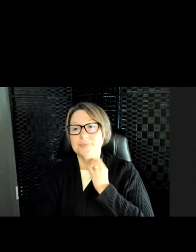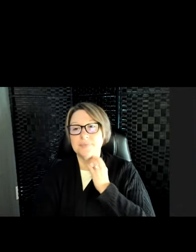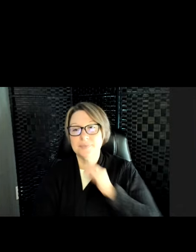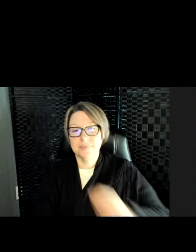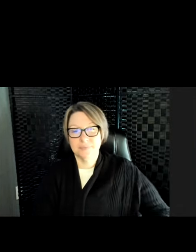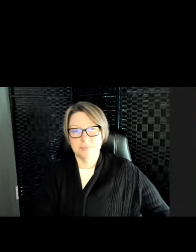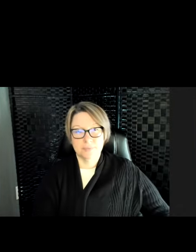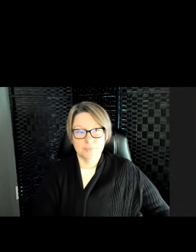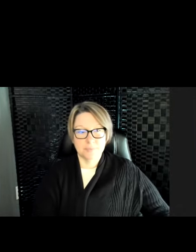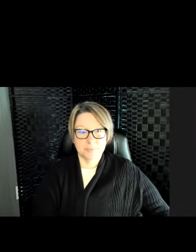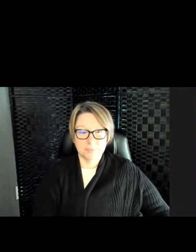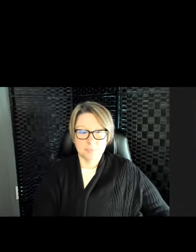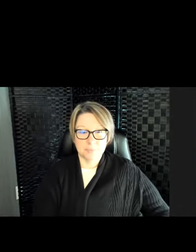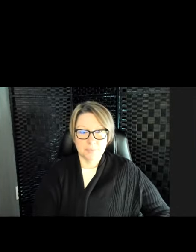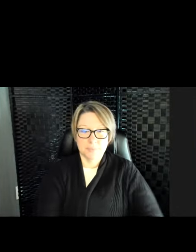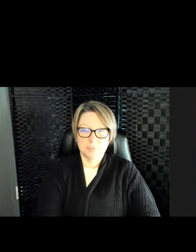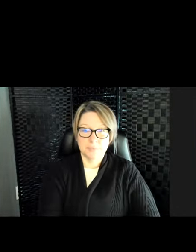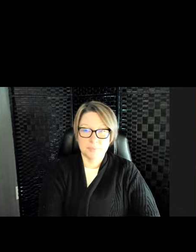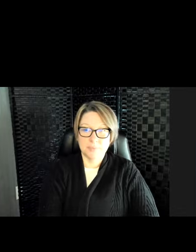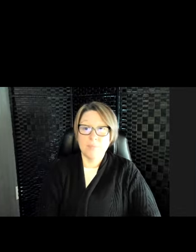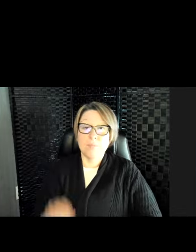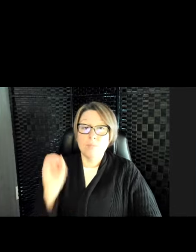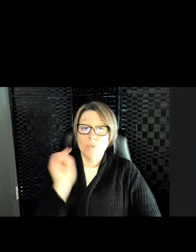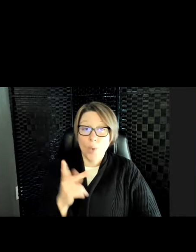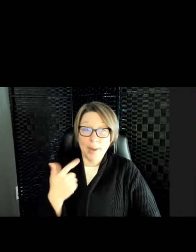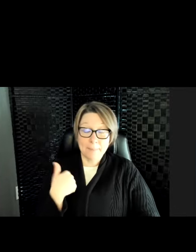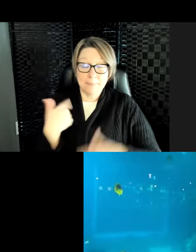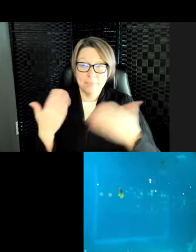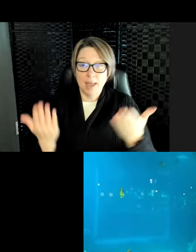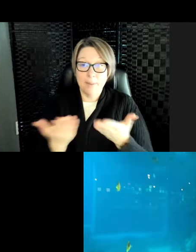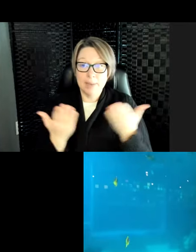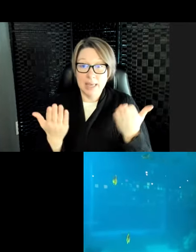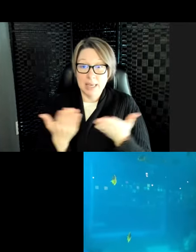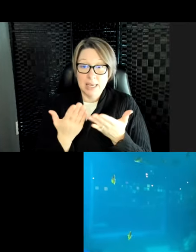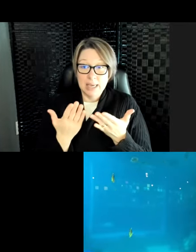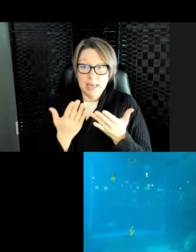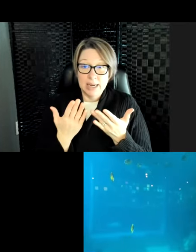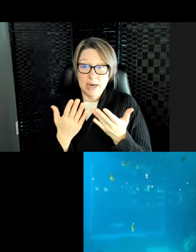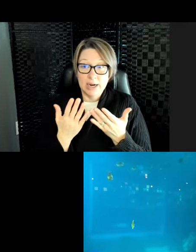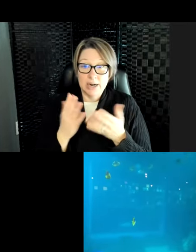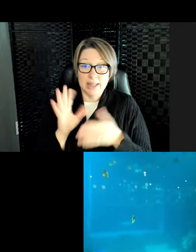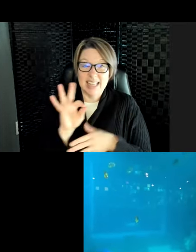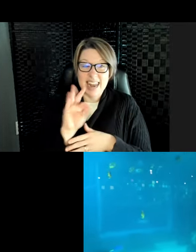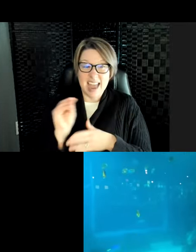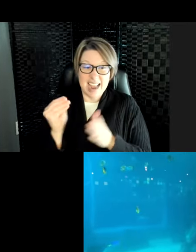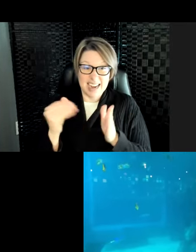All right. I am here at the 90,000 gallon tank, which is our